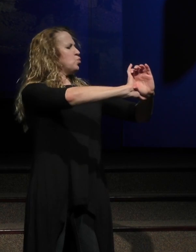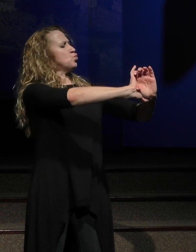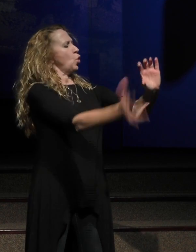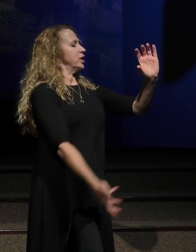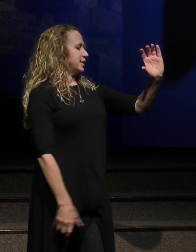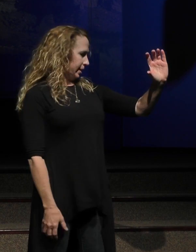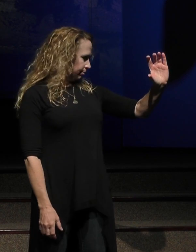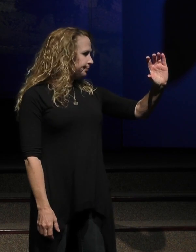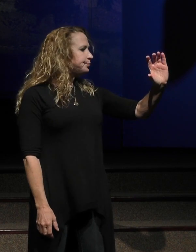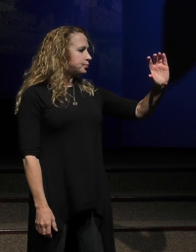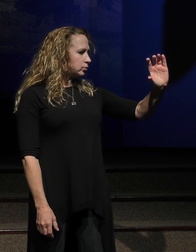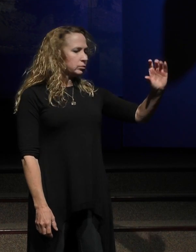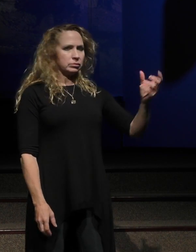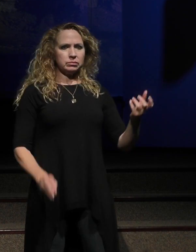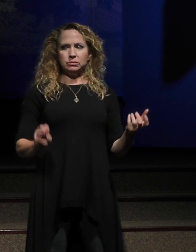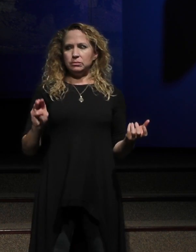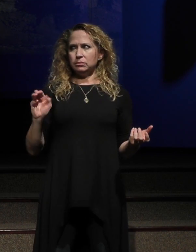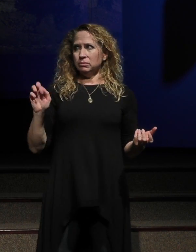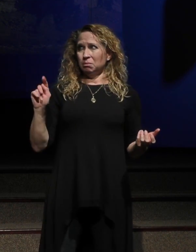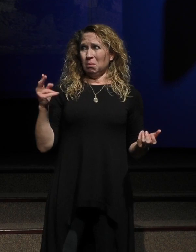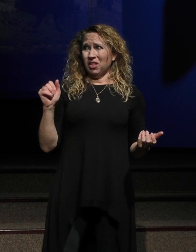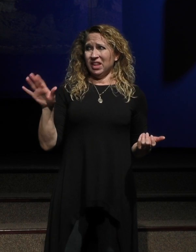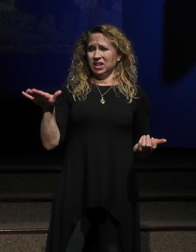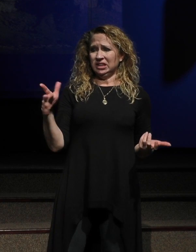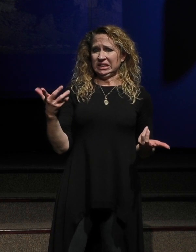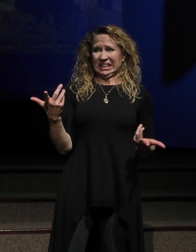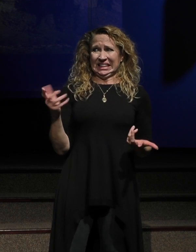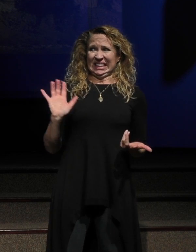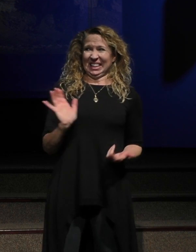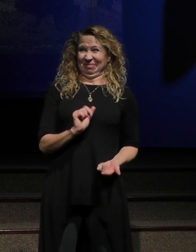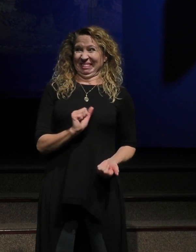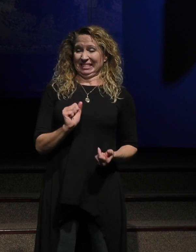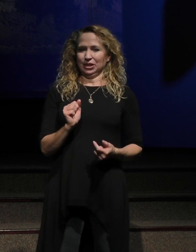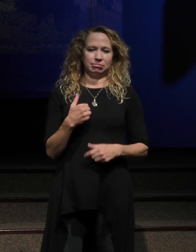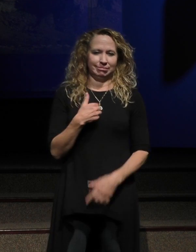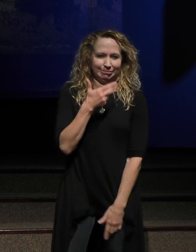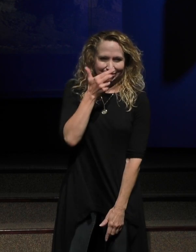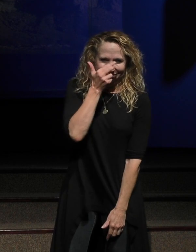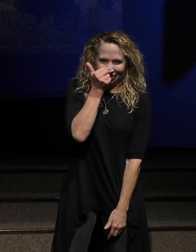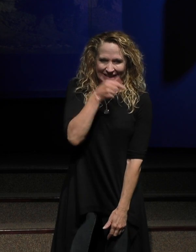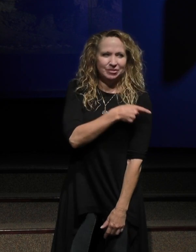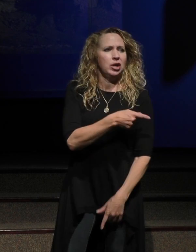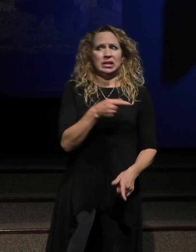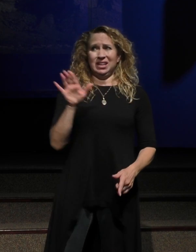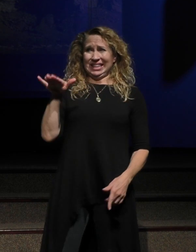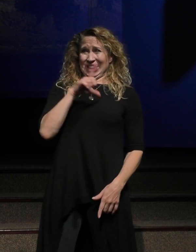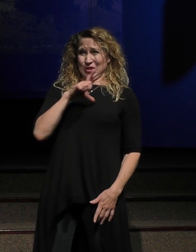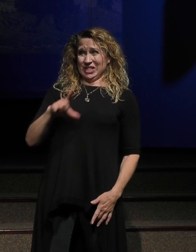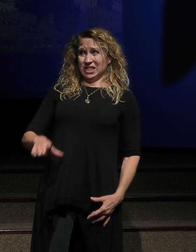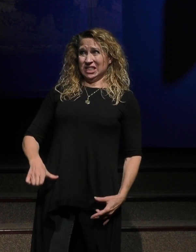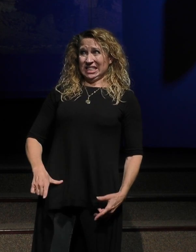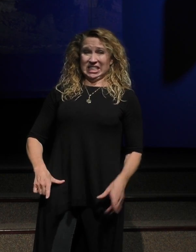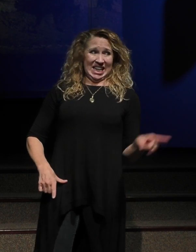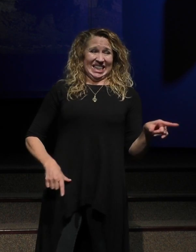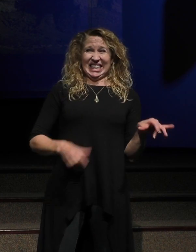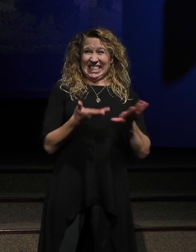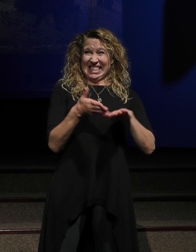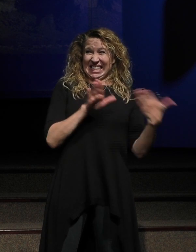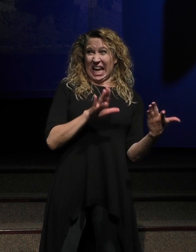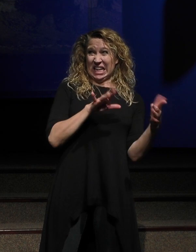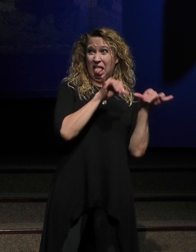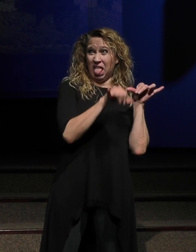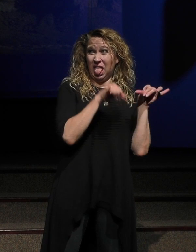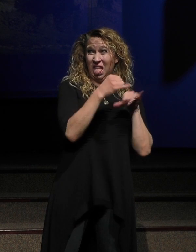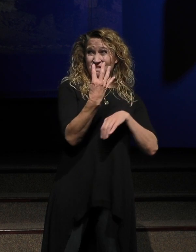the dead man's sister protested. This cracks me up. She said, Lord, he's been dead for